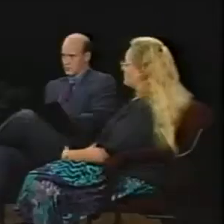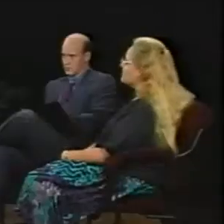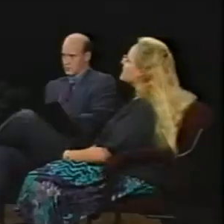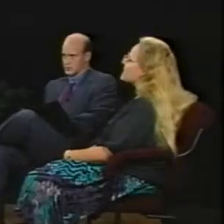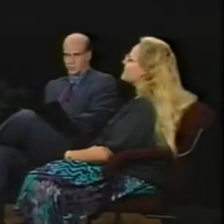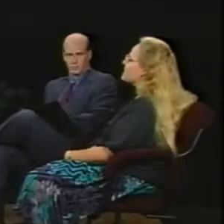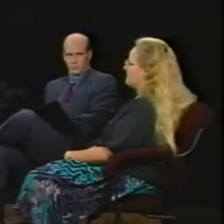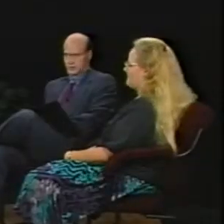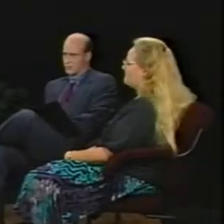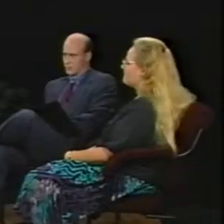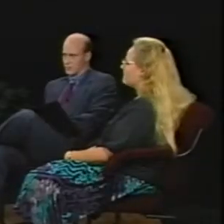Yes. Which department?